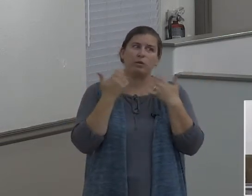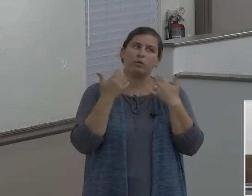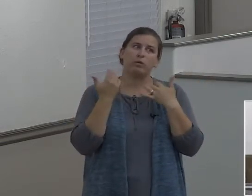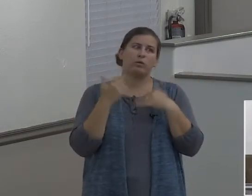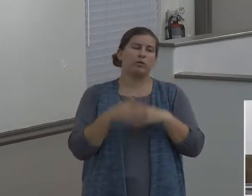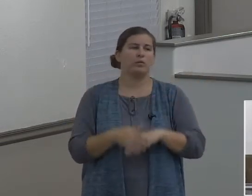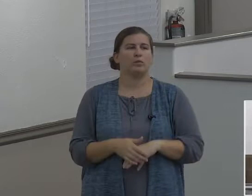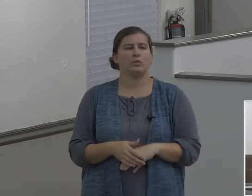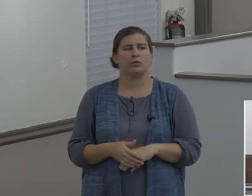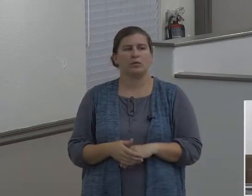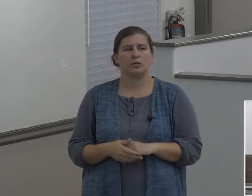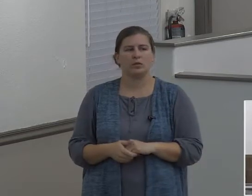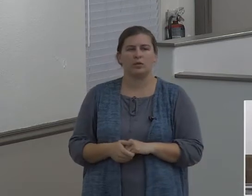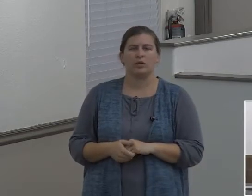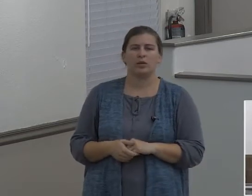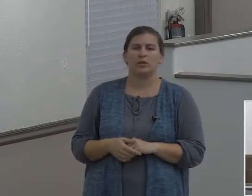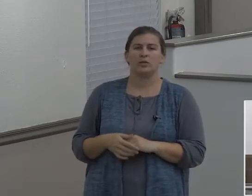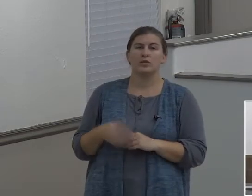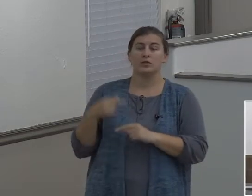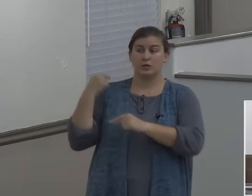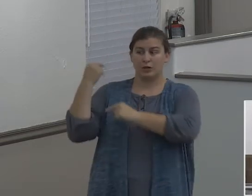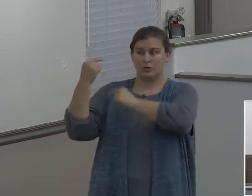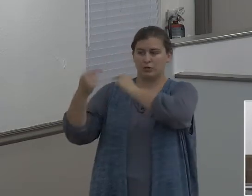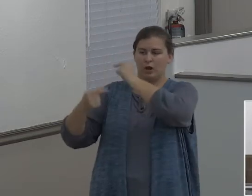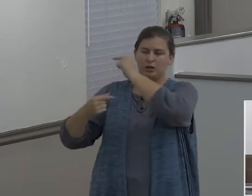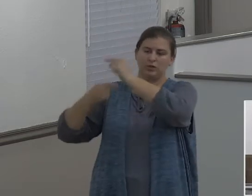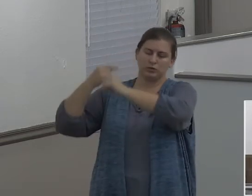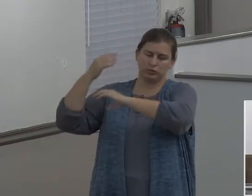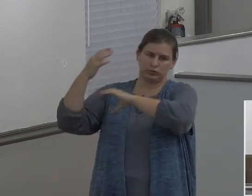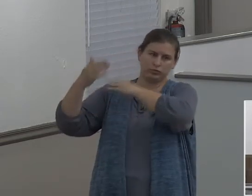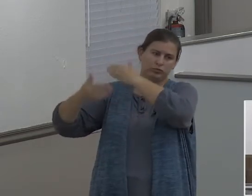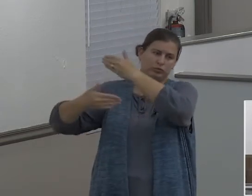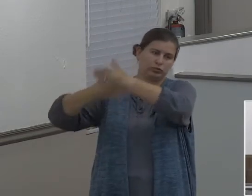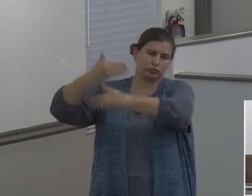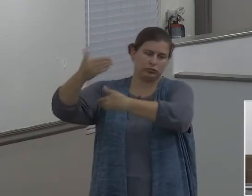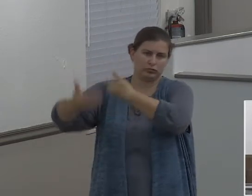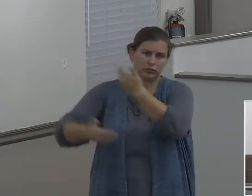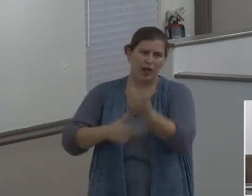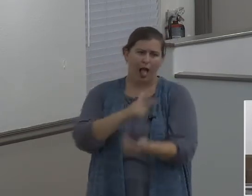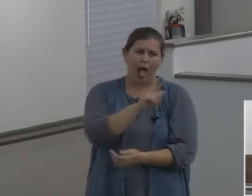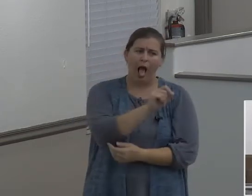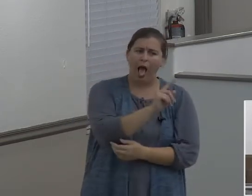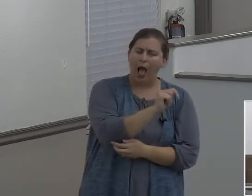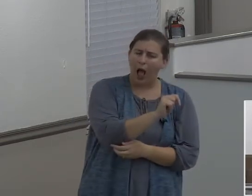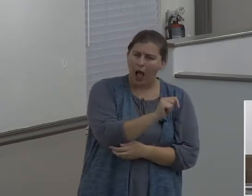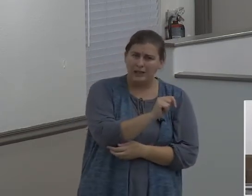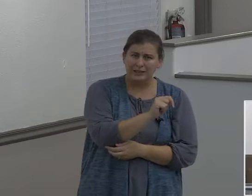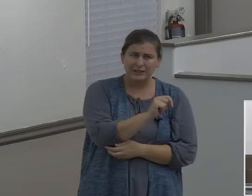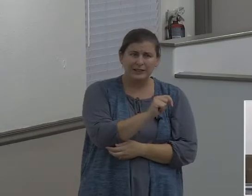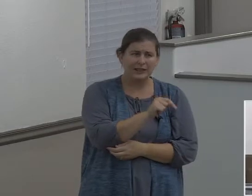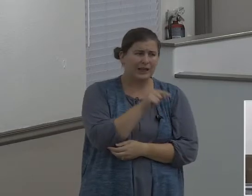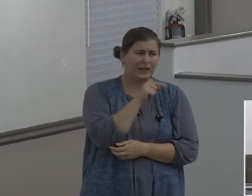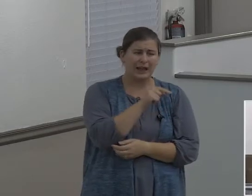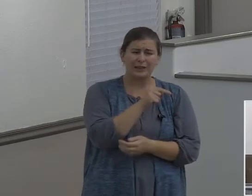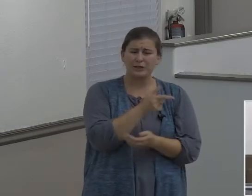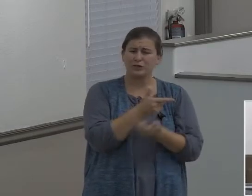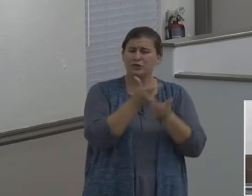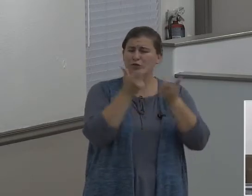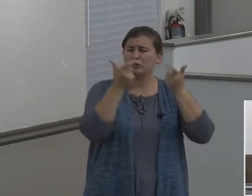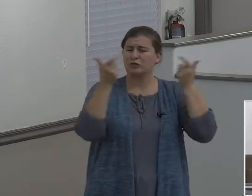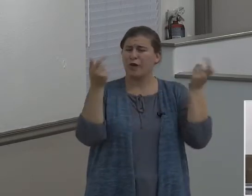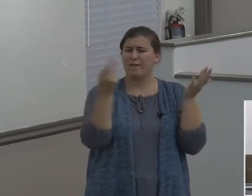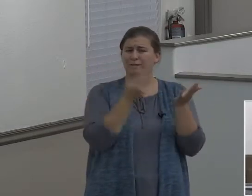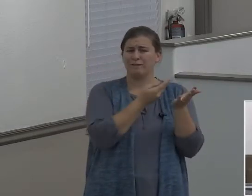generationally, Lot, wow, what a big time failure. I mean,